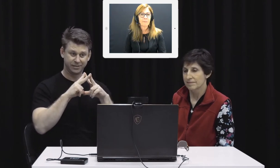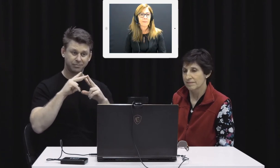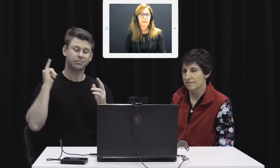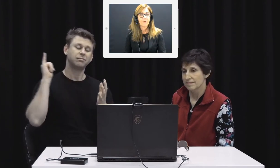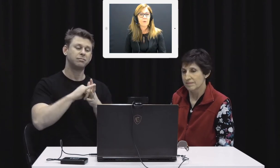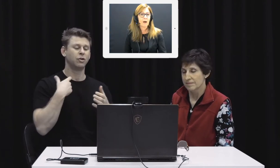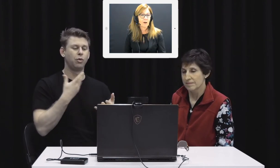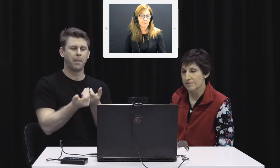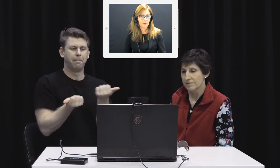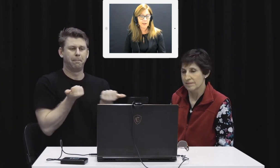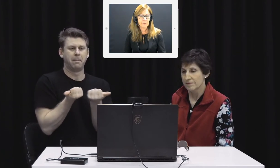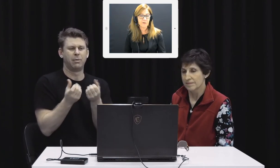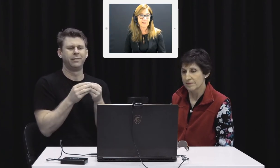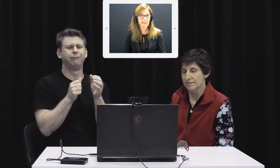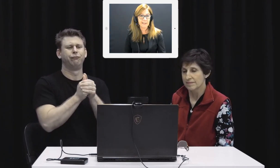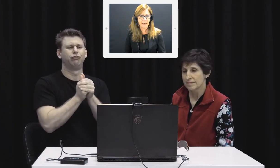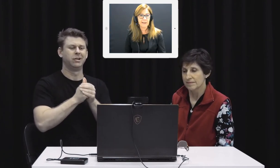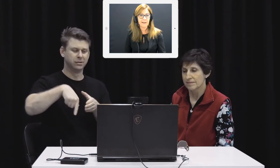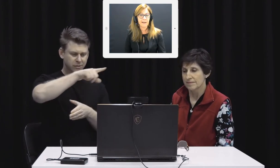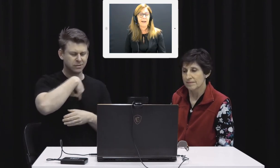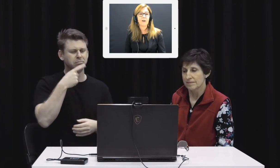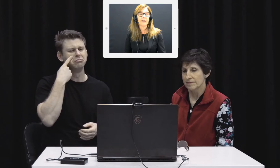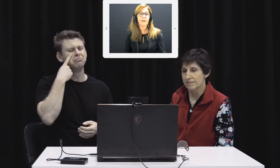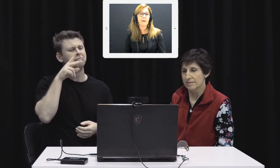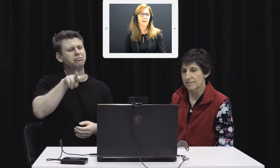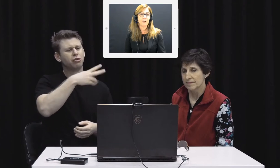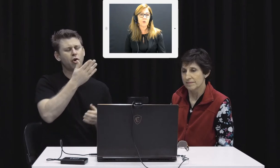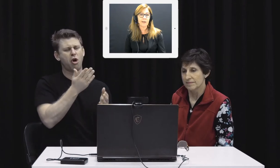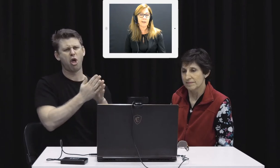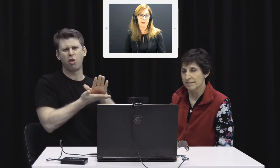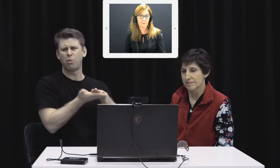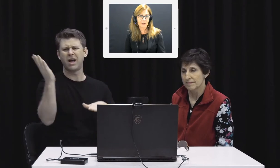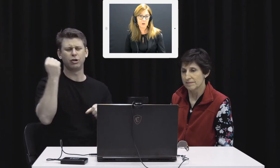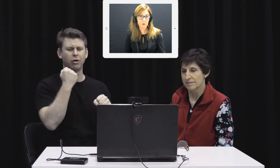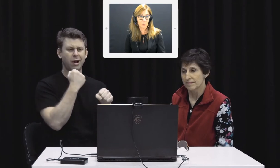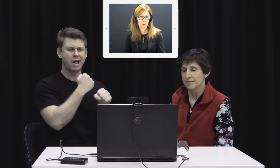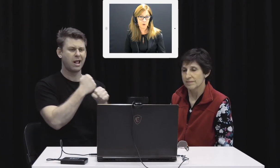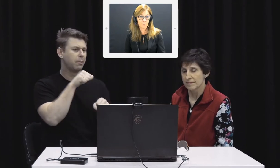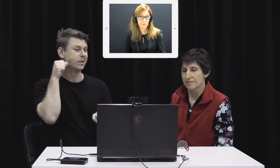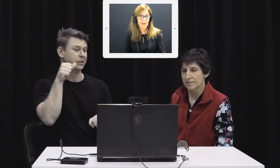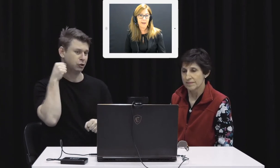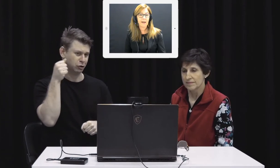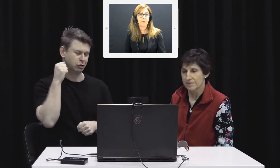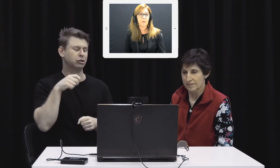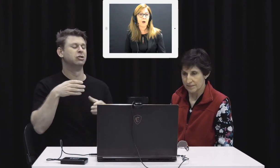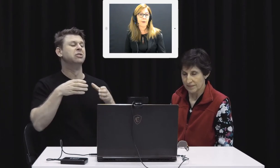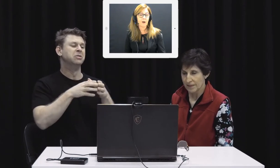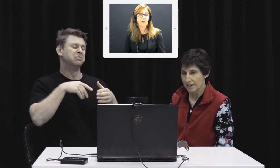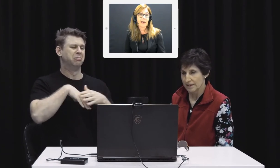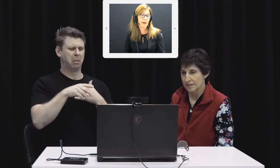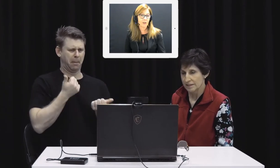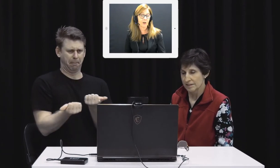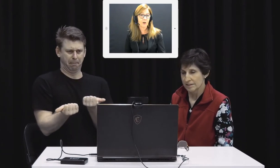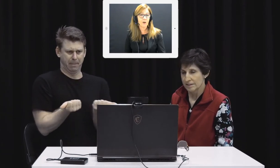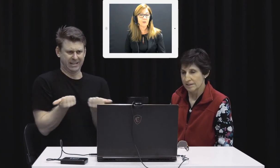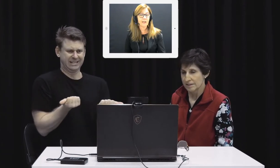Well, I flew here from Sydney, and then I came here to join a bus tour group, and we were going on our way to